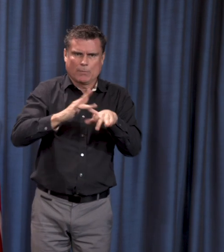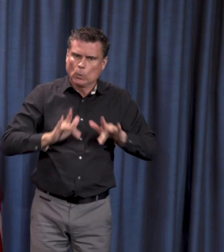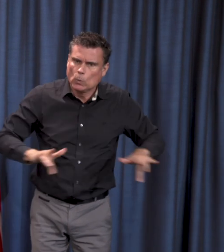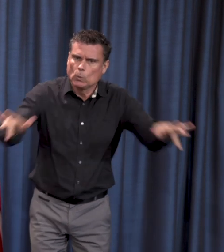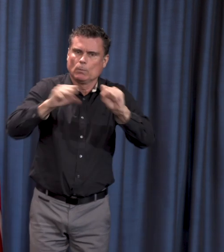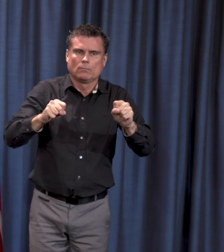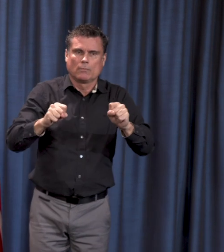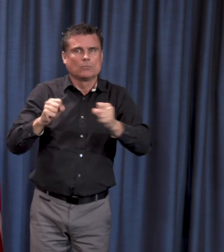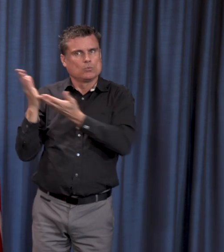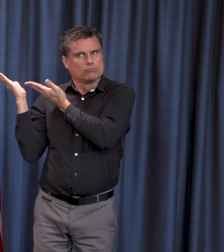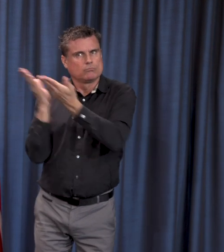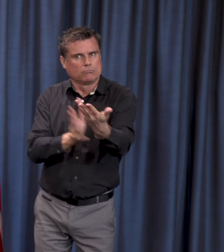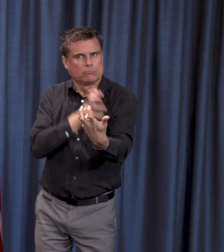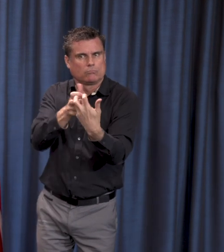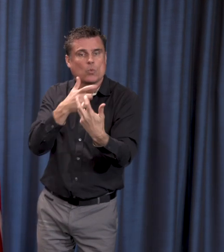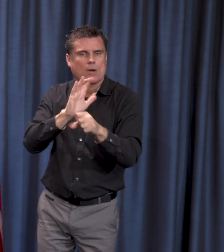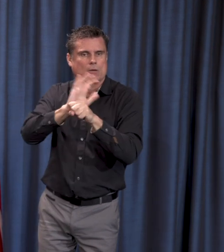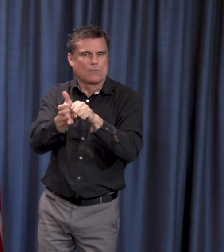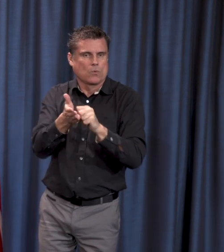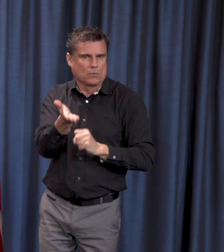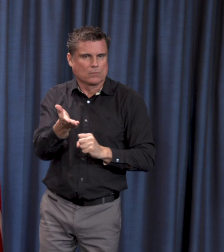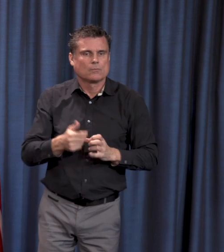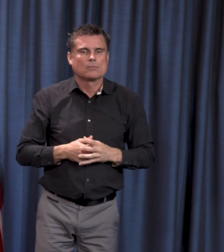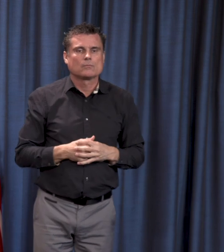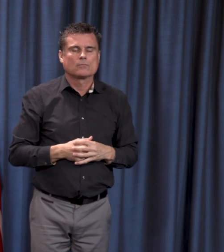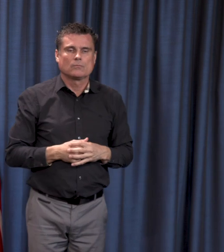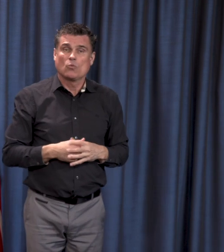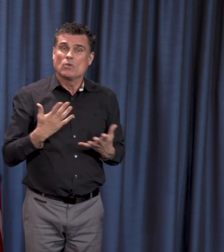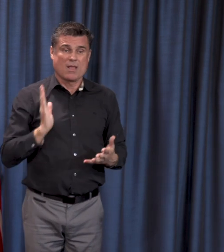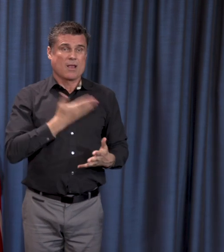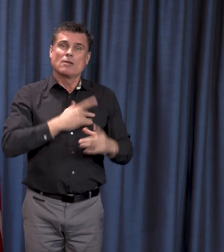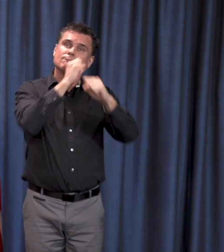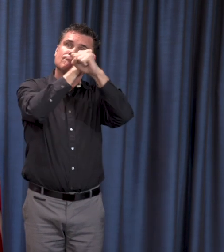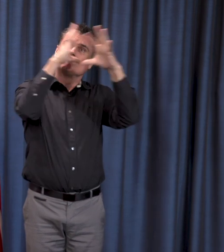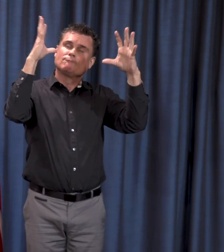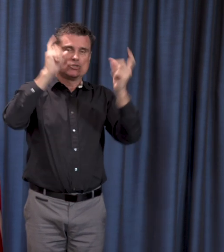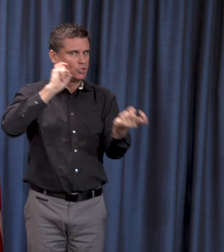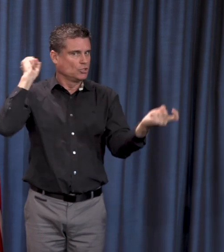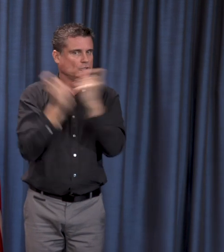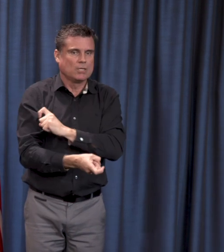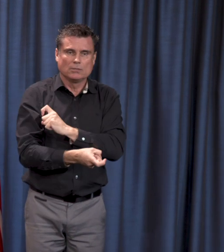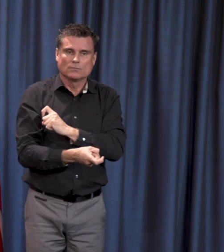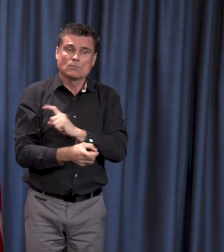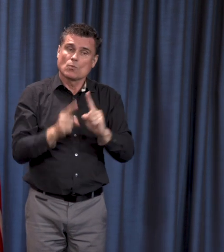challenge. When you talk about the availability, essentially 300,632 beds